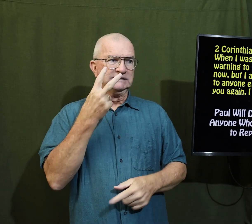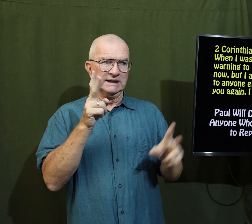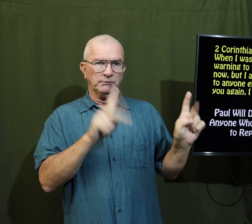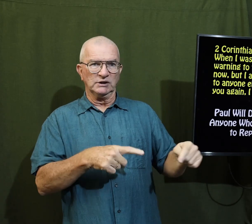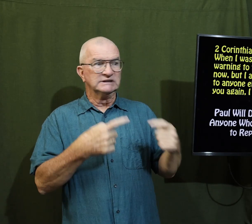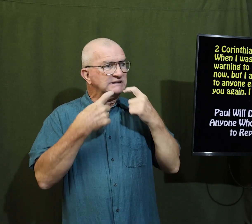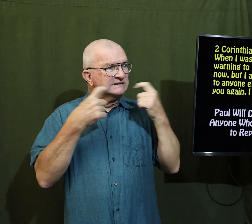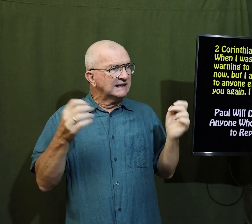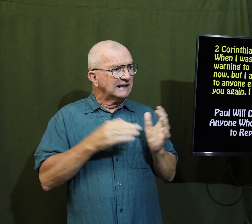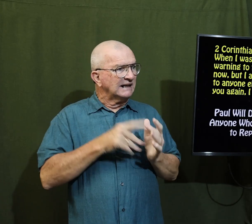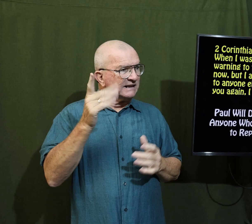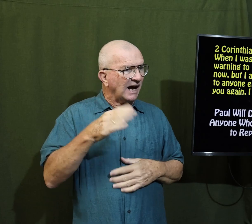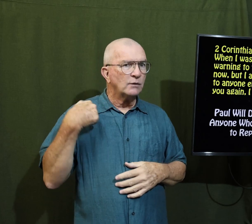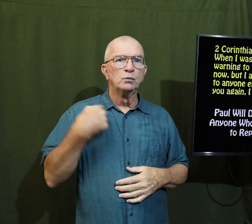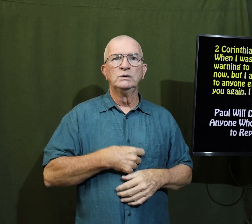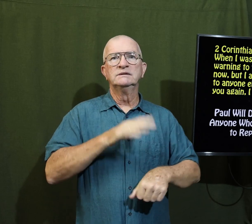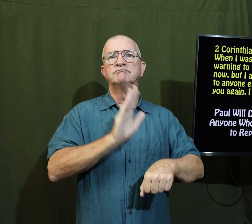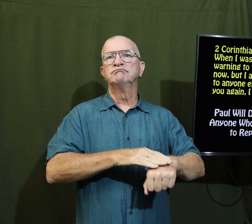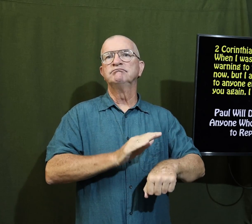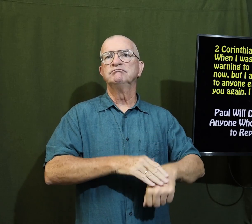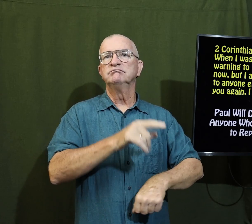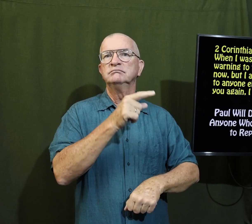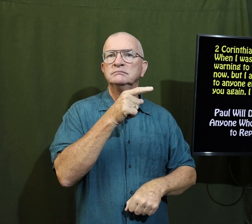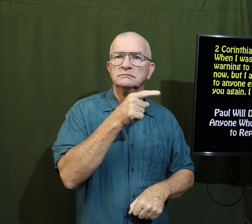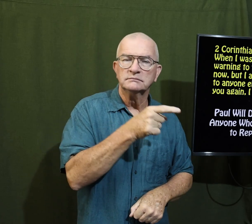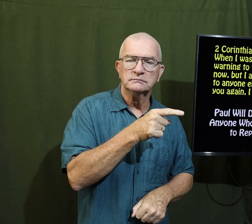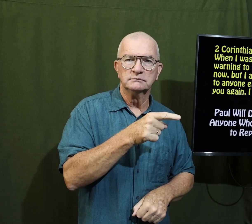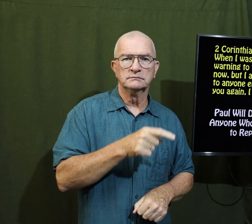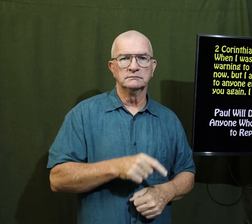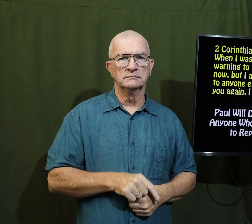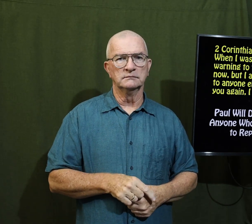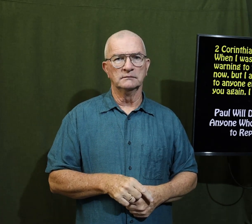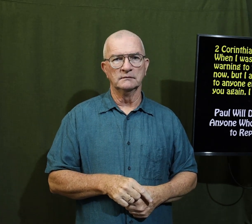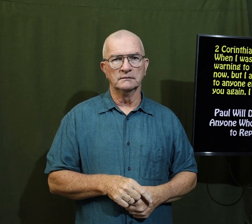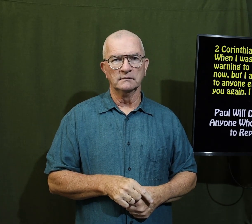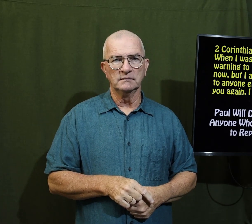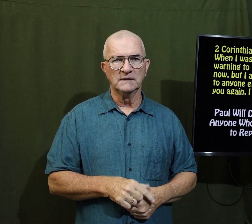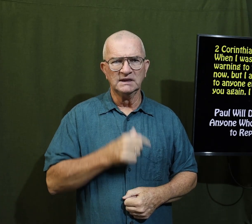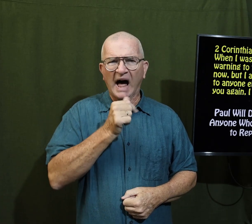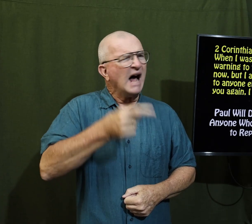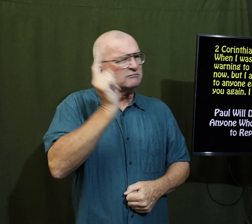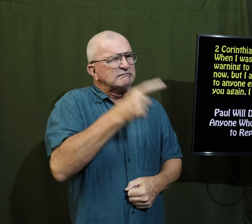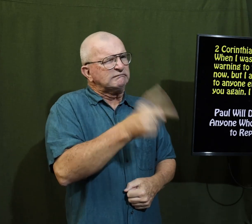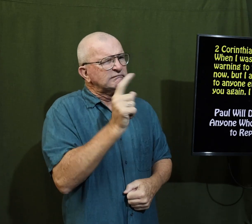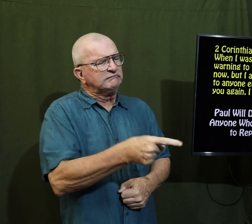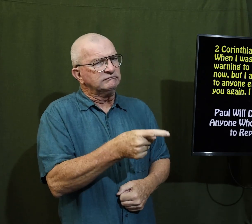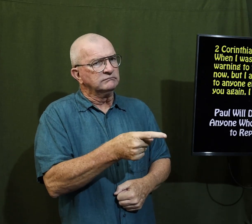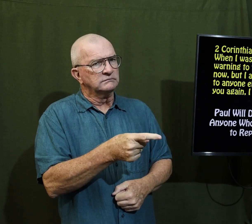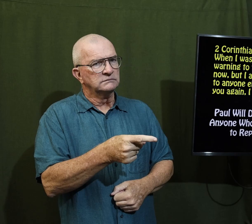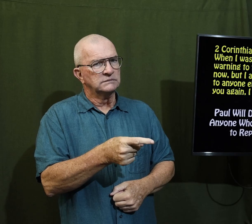if we see a person sinning against God we need to warn them not rebuke them